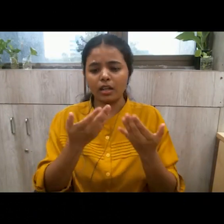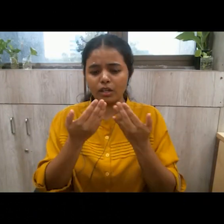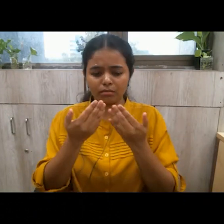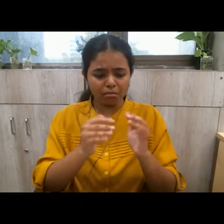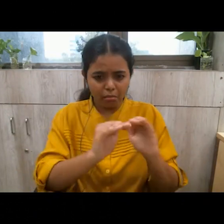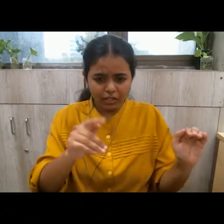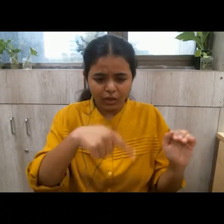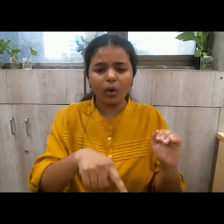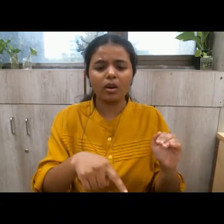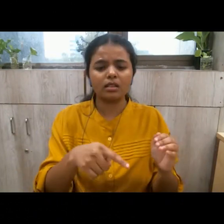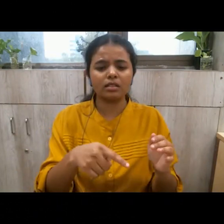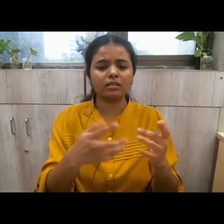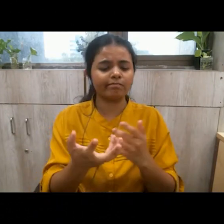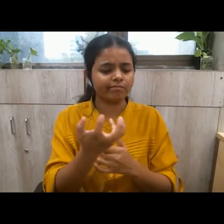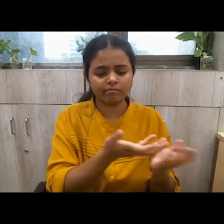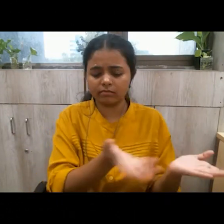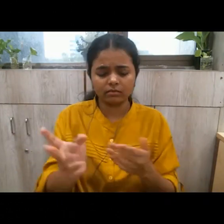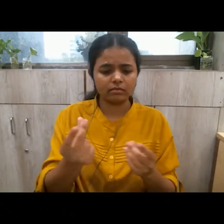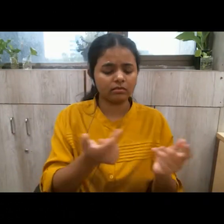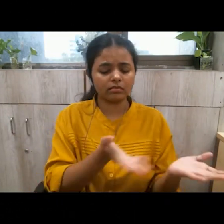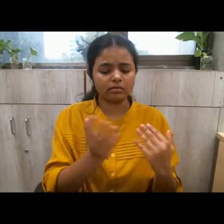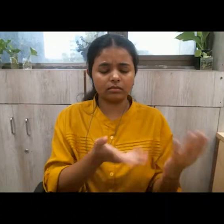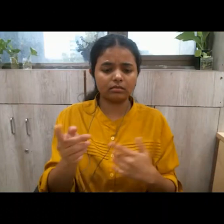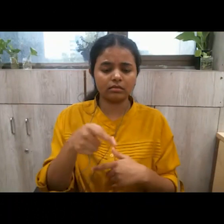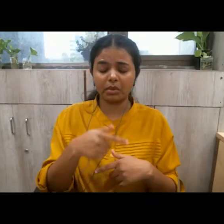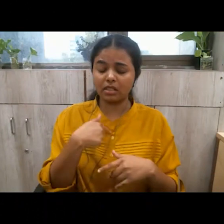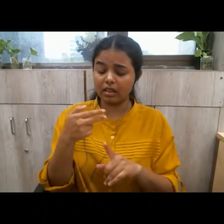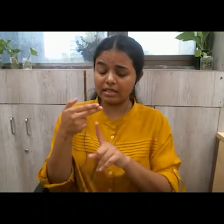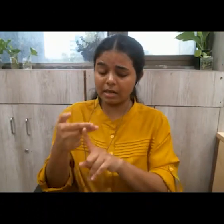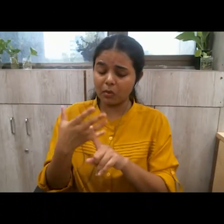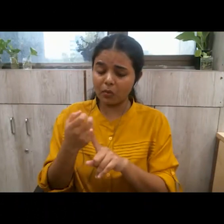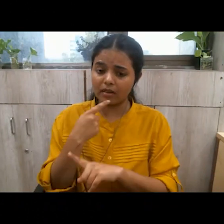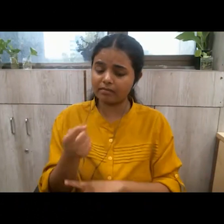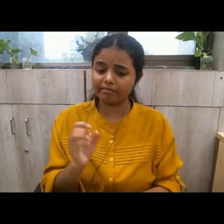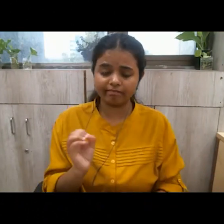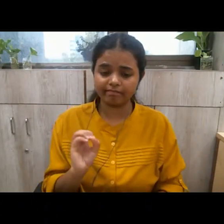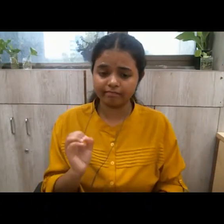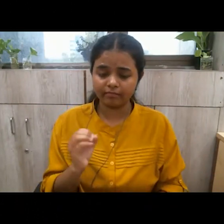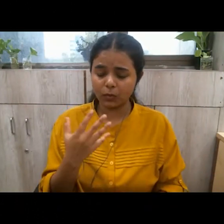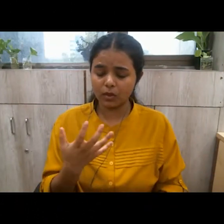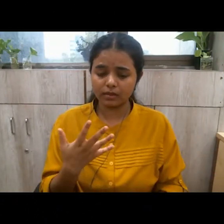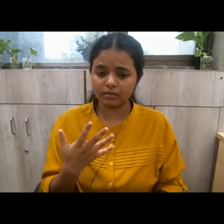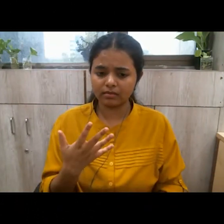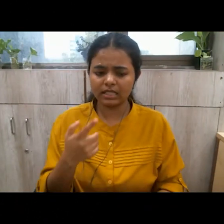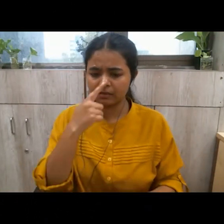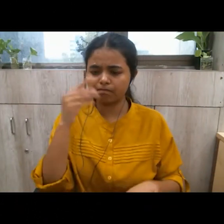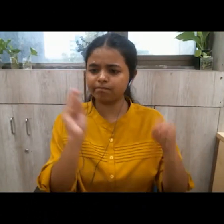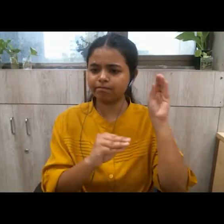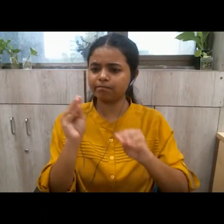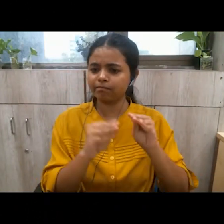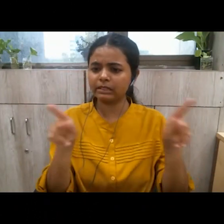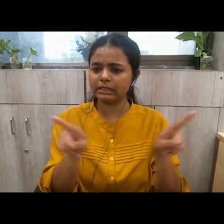and other forms of exploitation that i do not even want to name i think we are mocking at those children